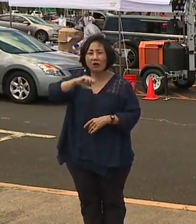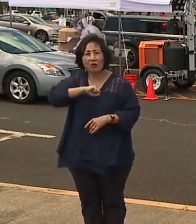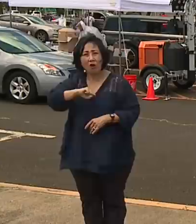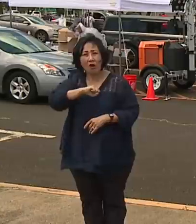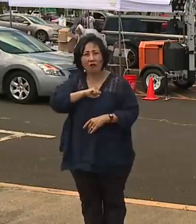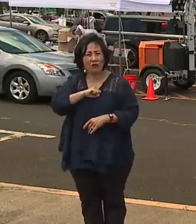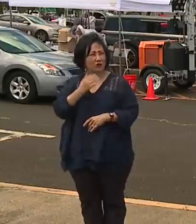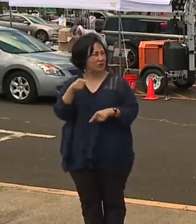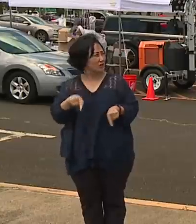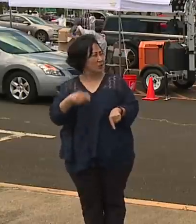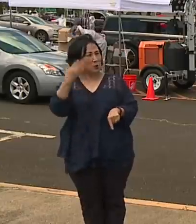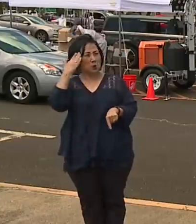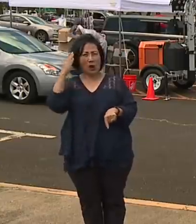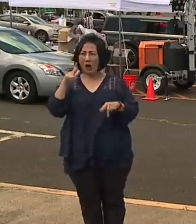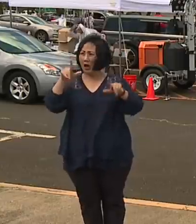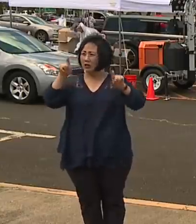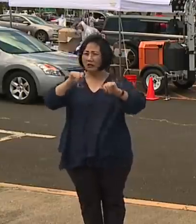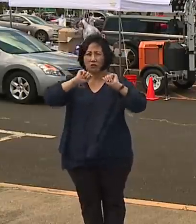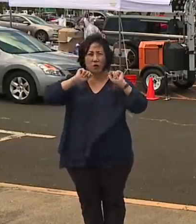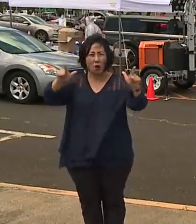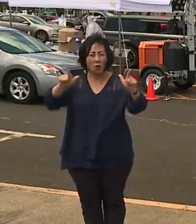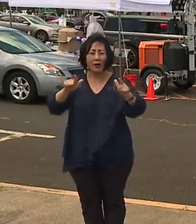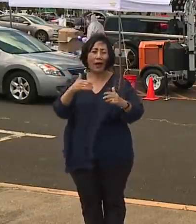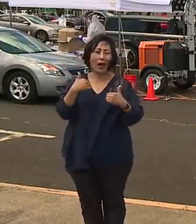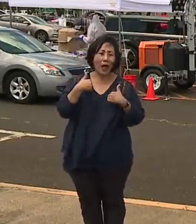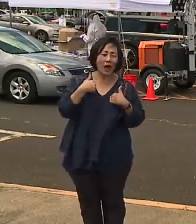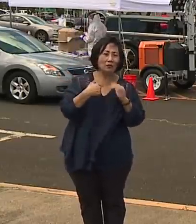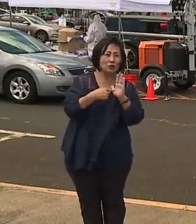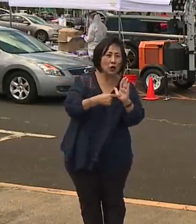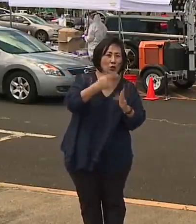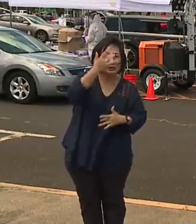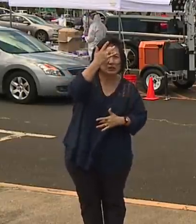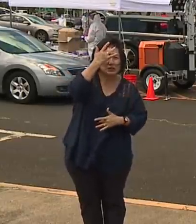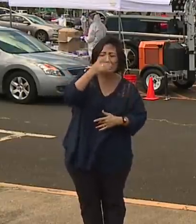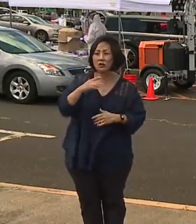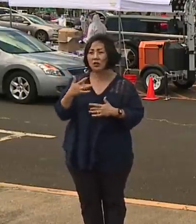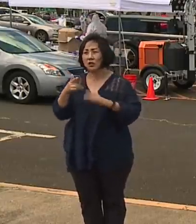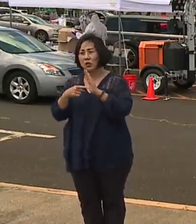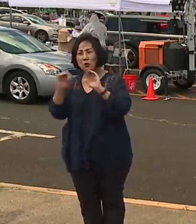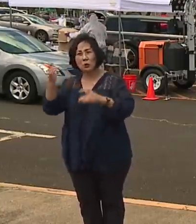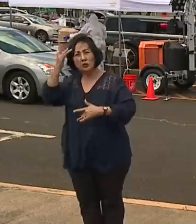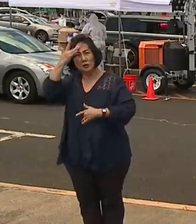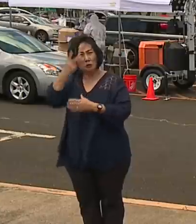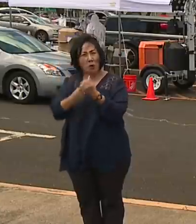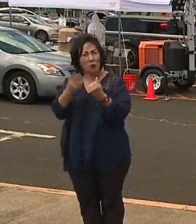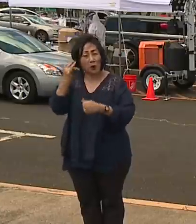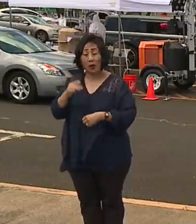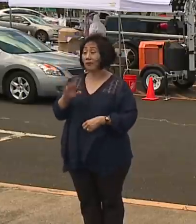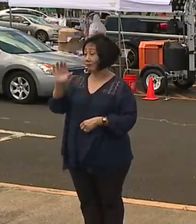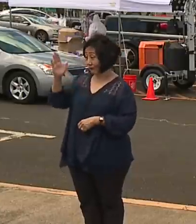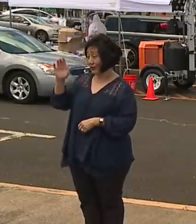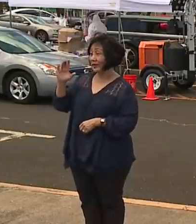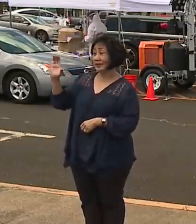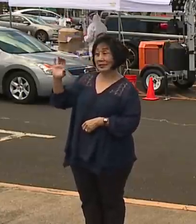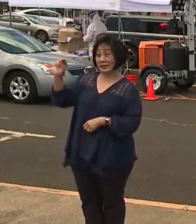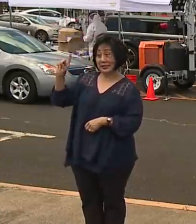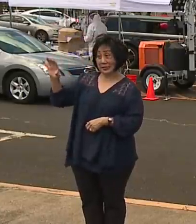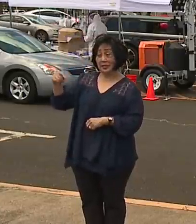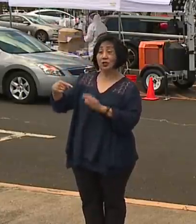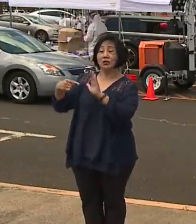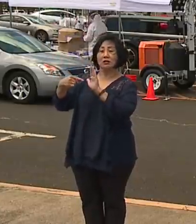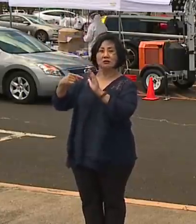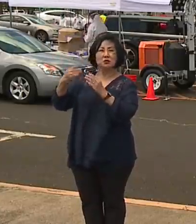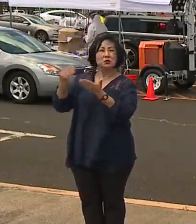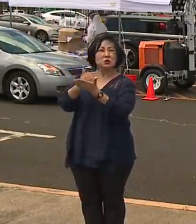testing program here for every CDC? So the question was about the new CDC testing guidelines. Number one,